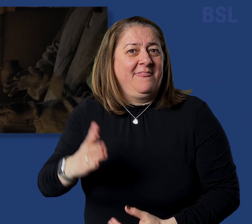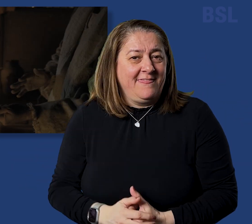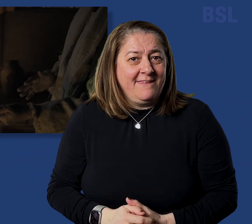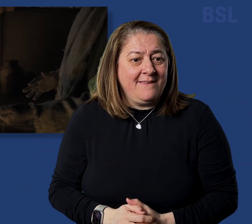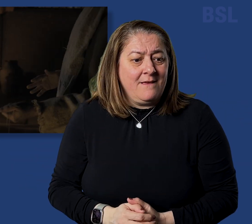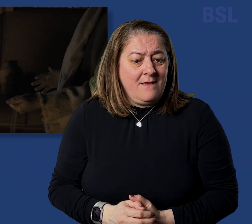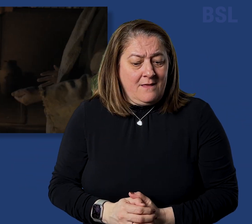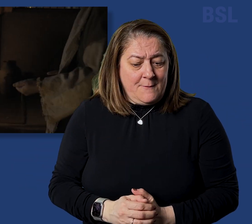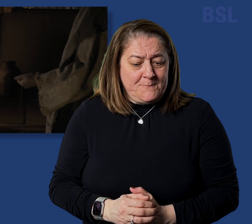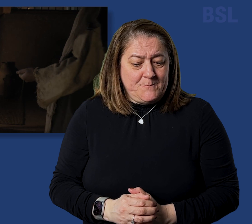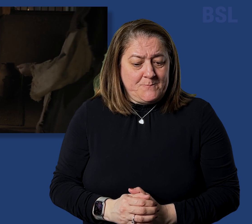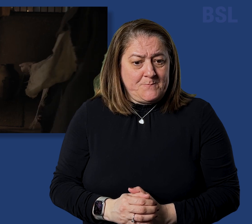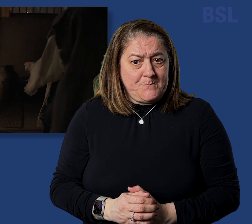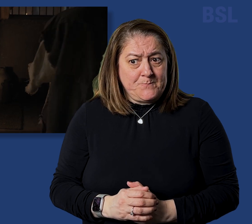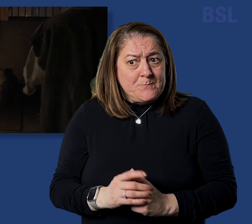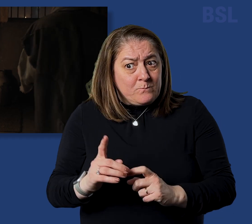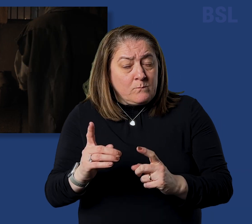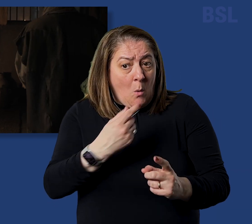not having received the promises,